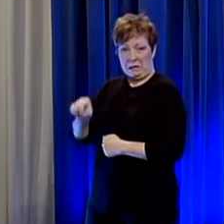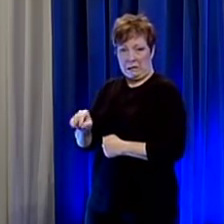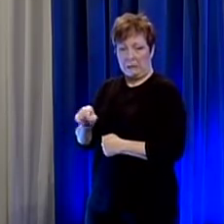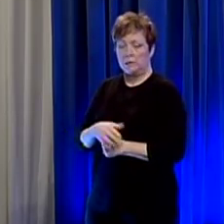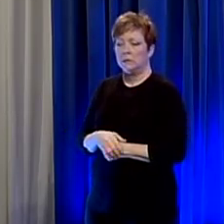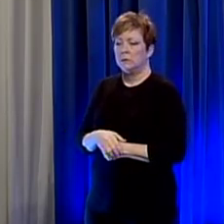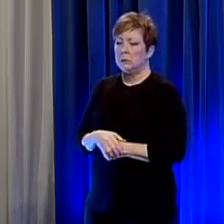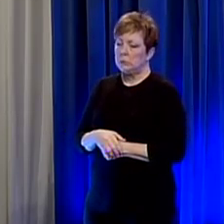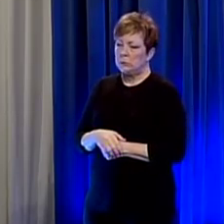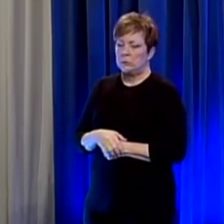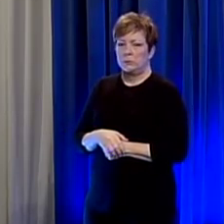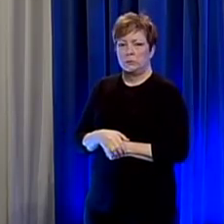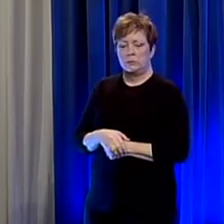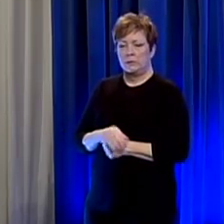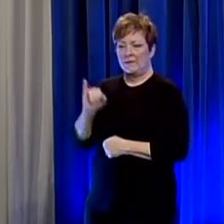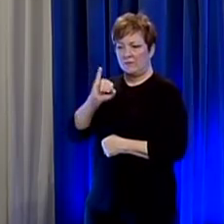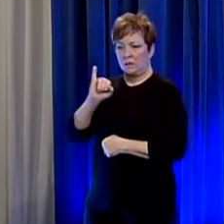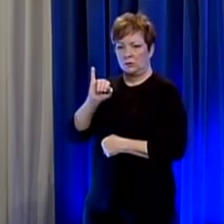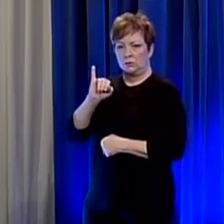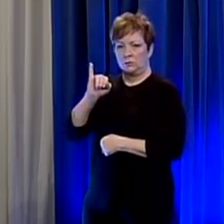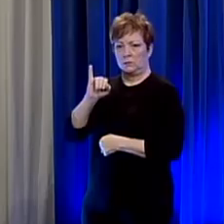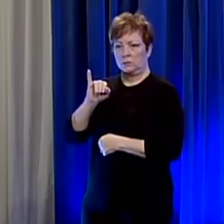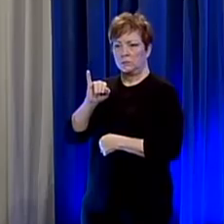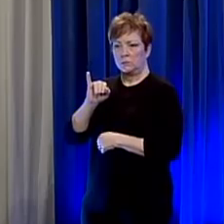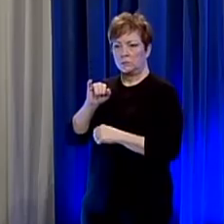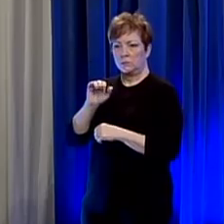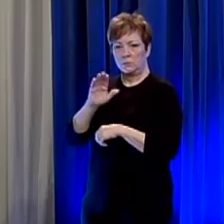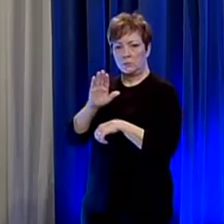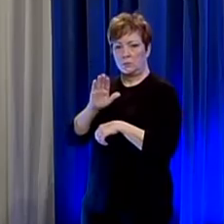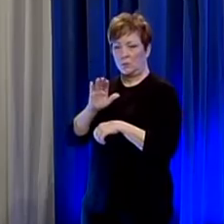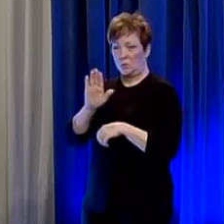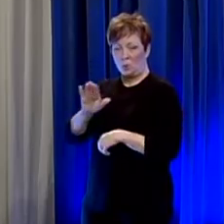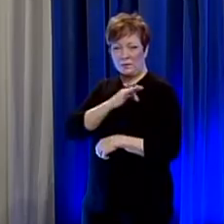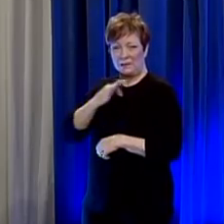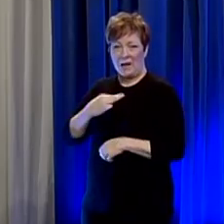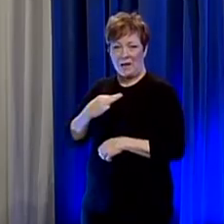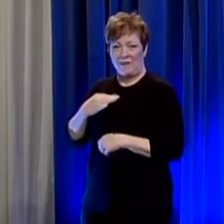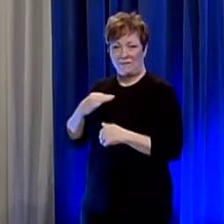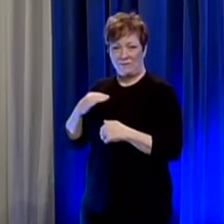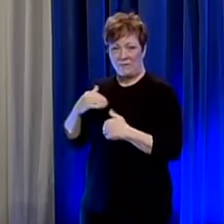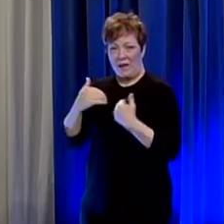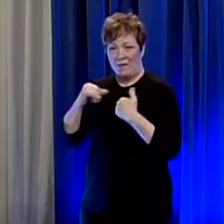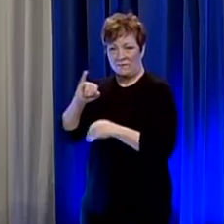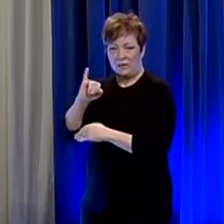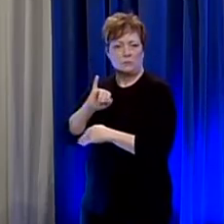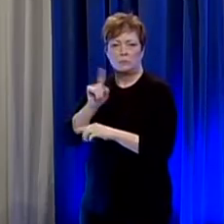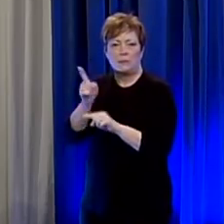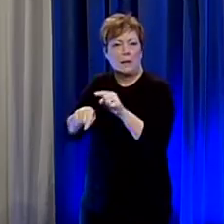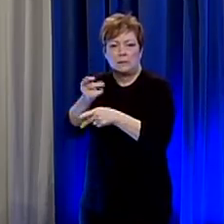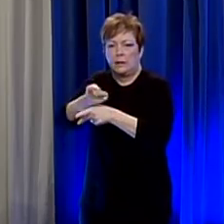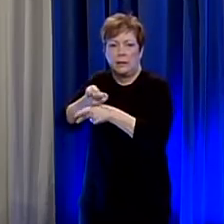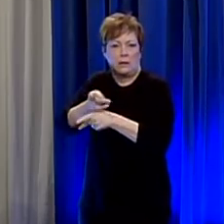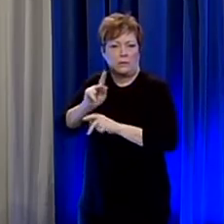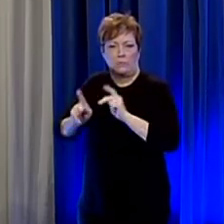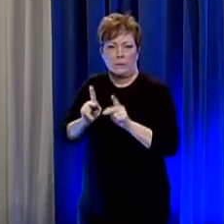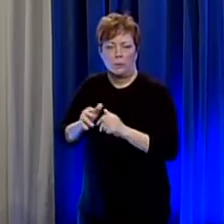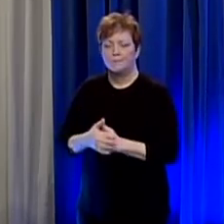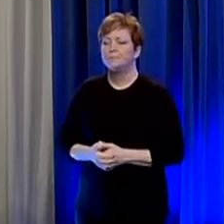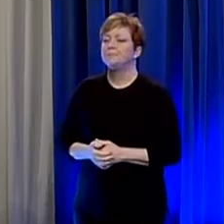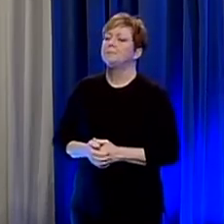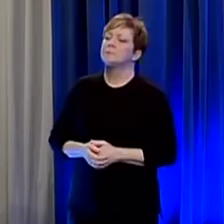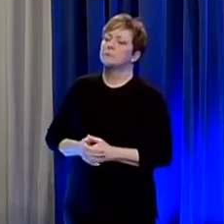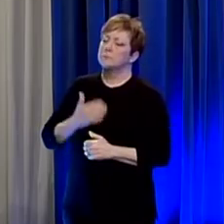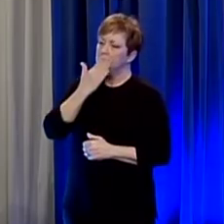how infections among your health care staff can really devastate your ability to take care of people we've gotten a lot of